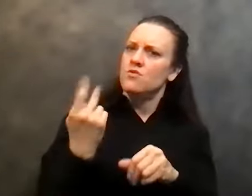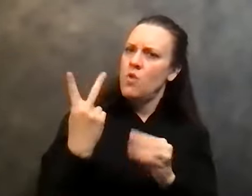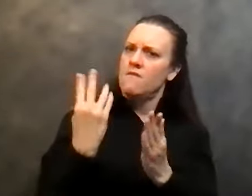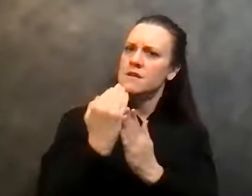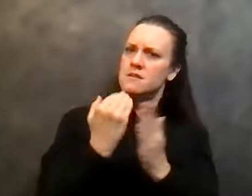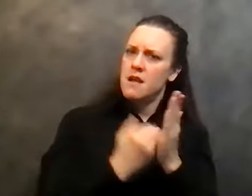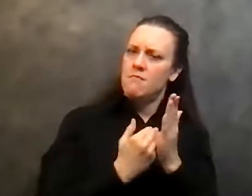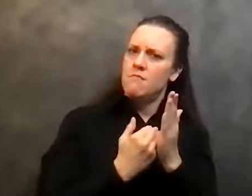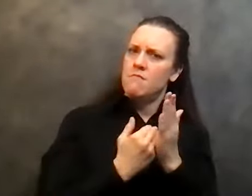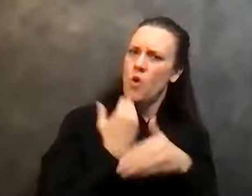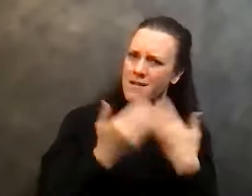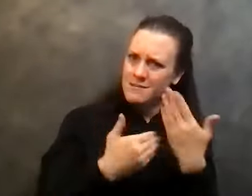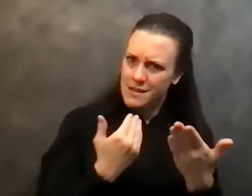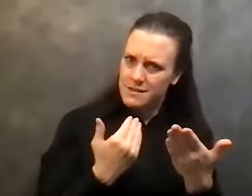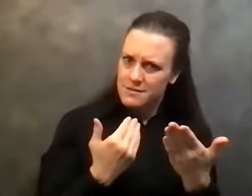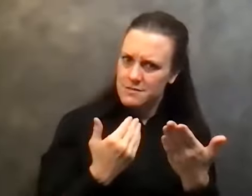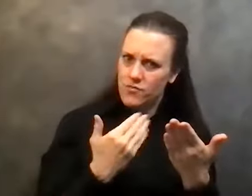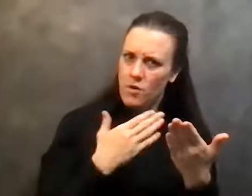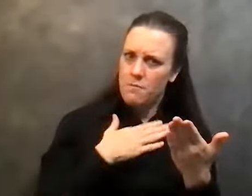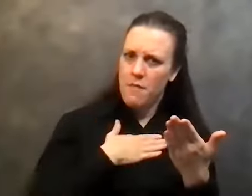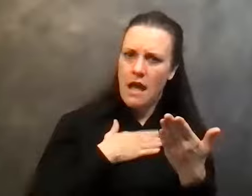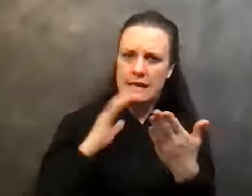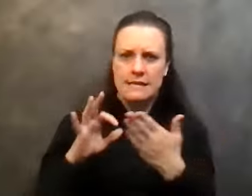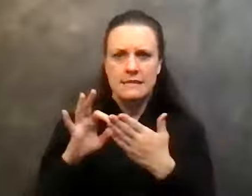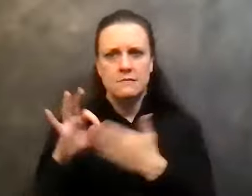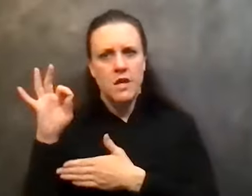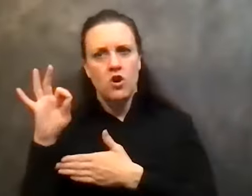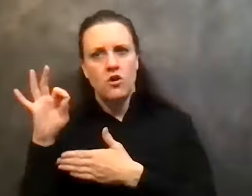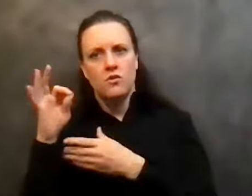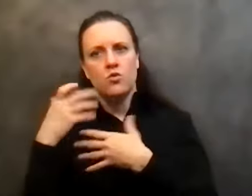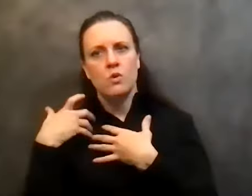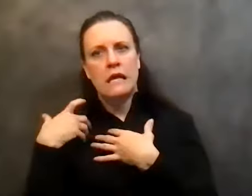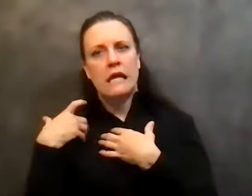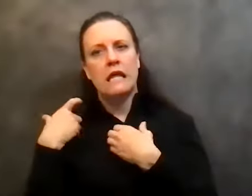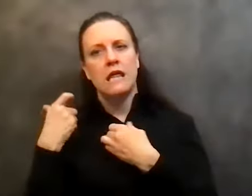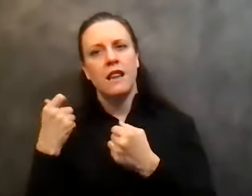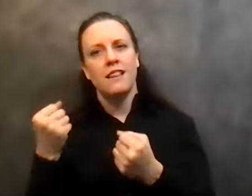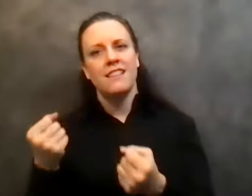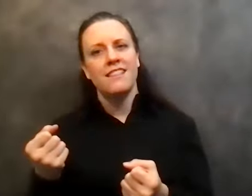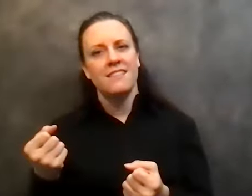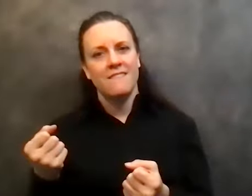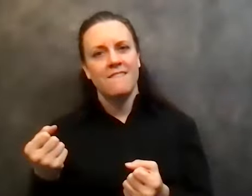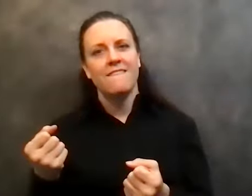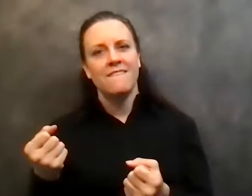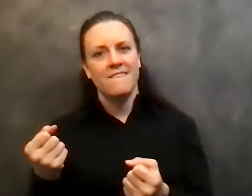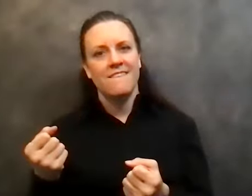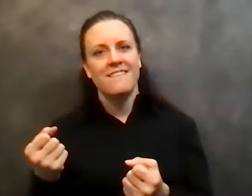for my spirit to start to heal. You know, I know one thing, if you're, if you're